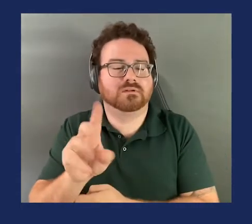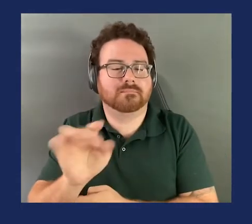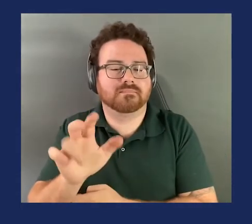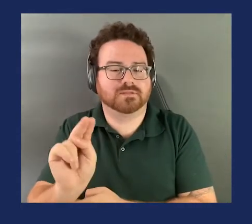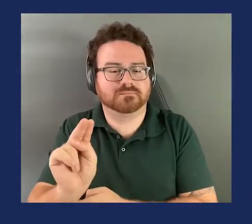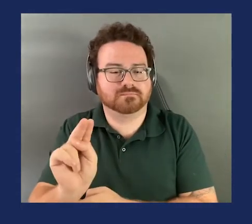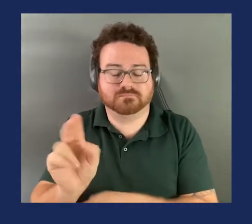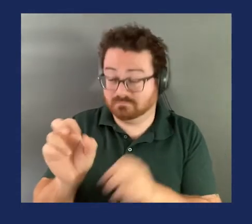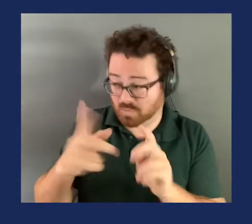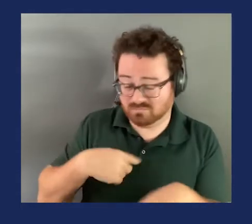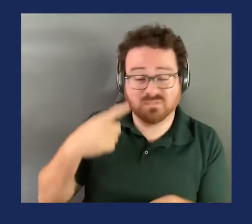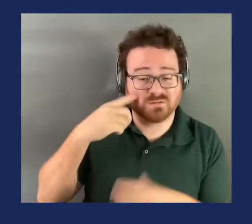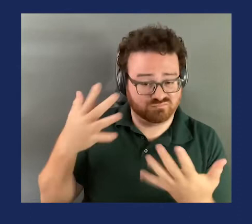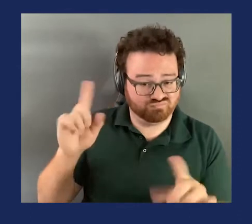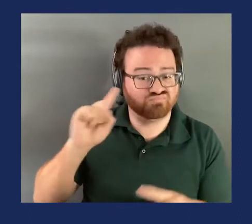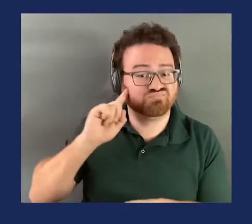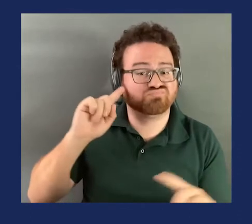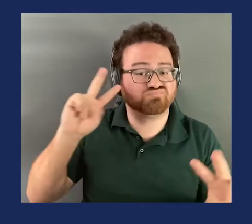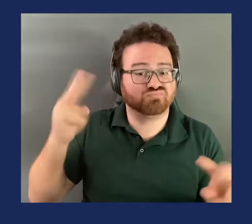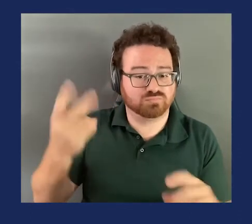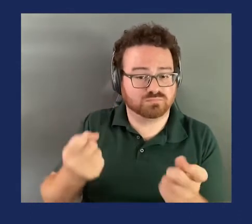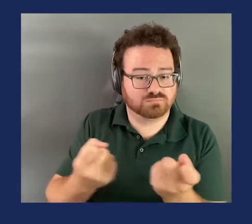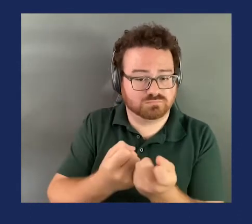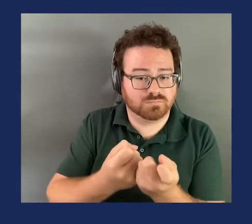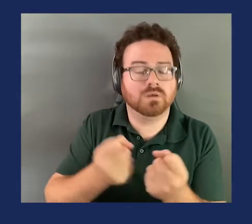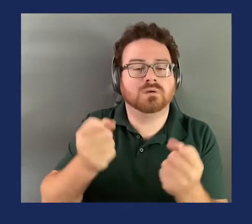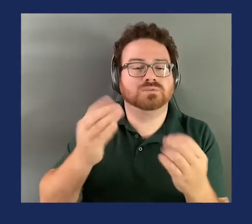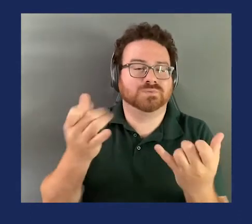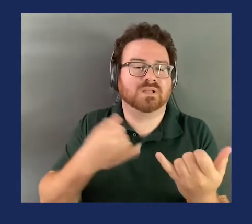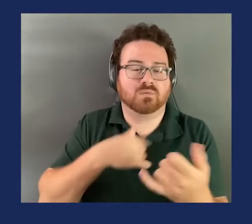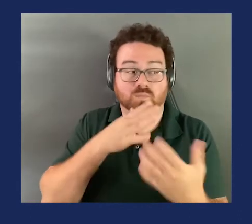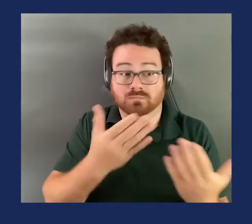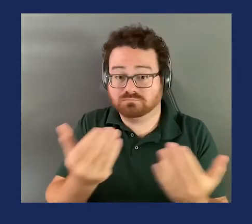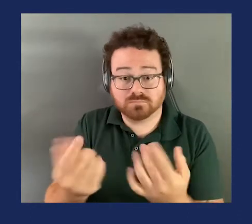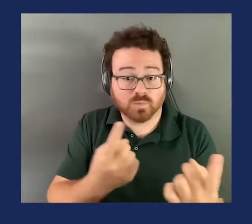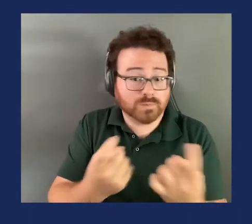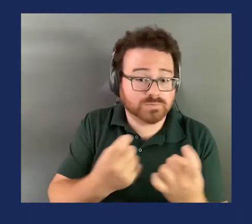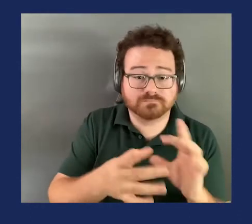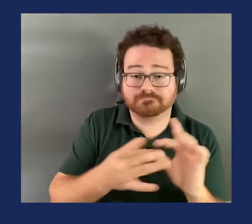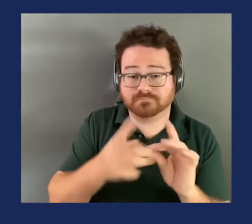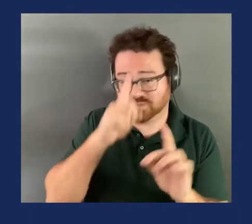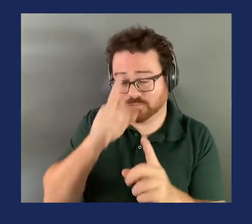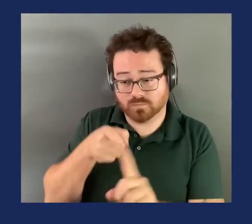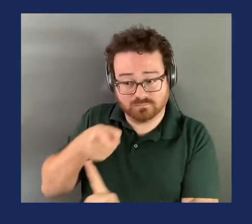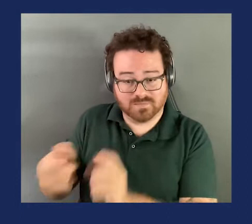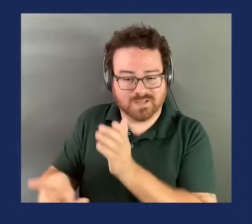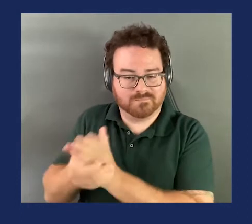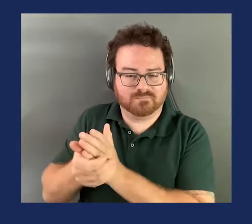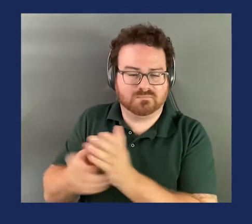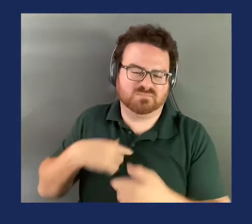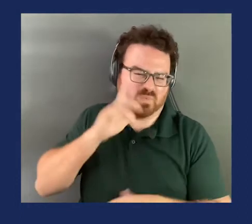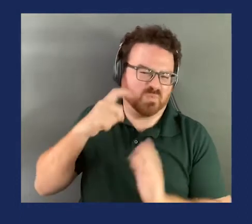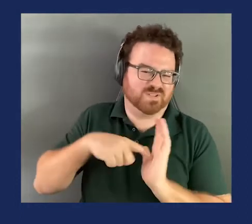Having heard a second, I could go through questions or comments on this amendment. So, I'll recognize